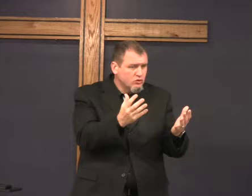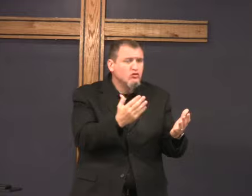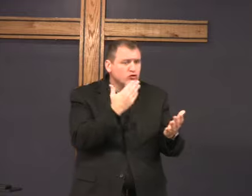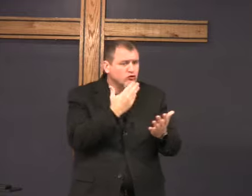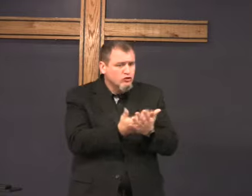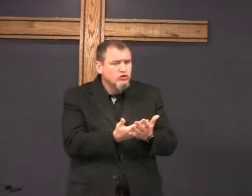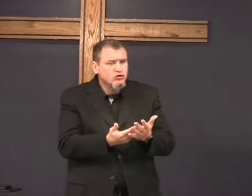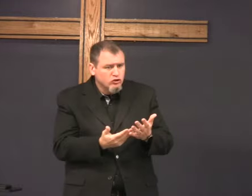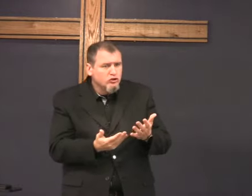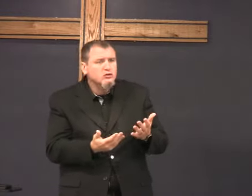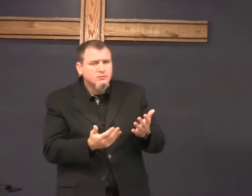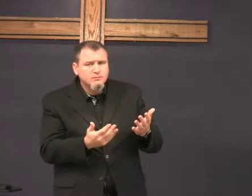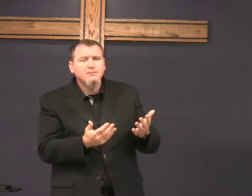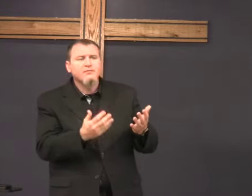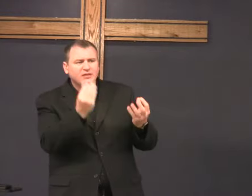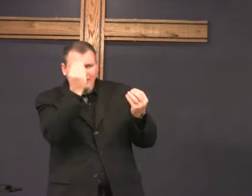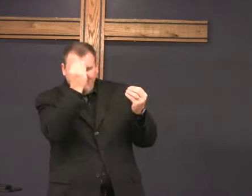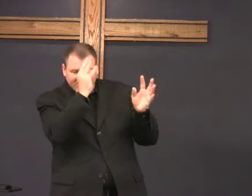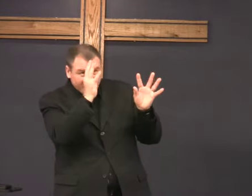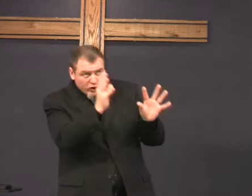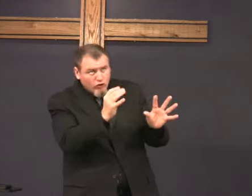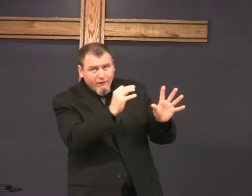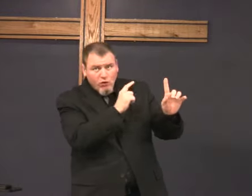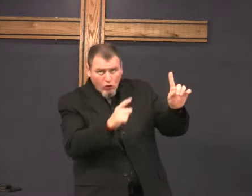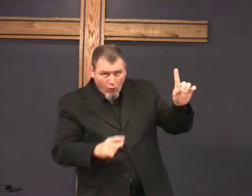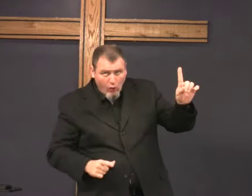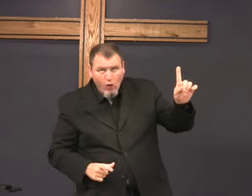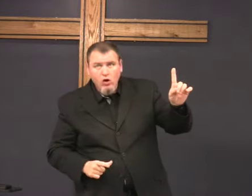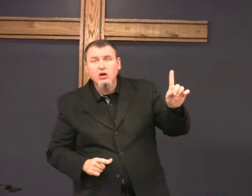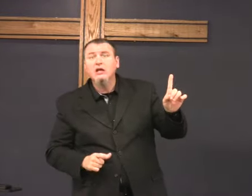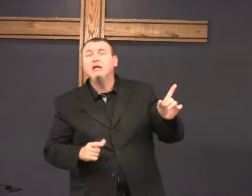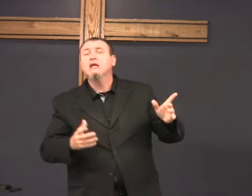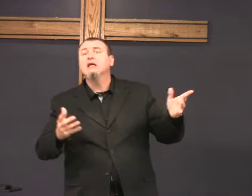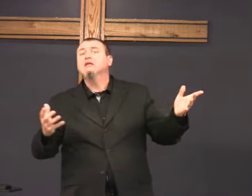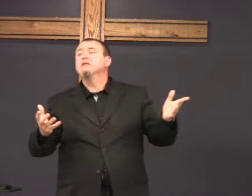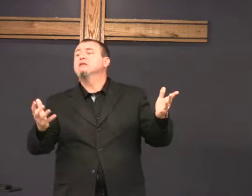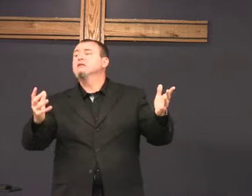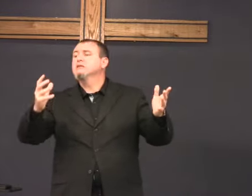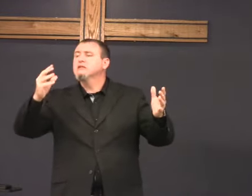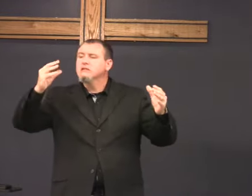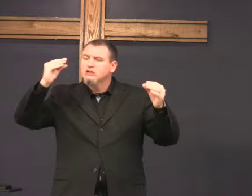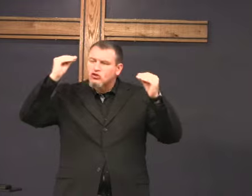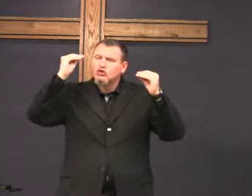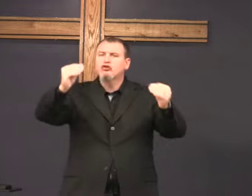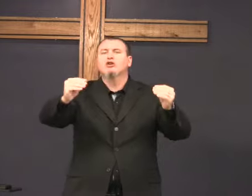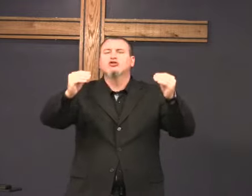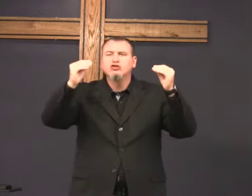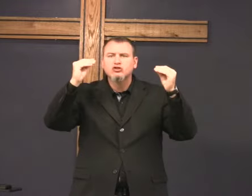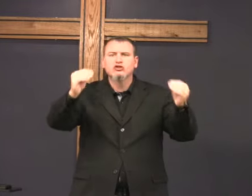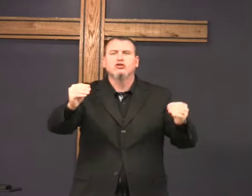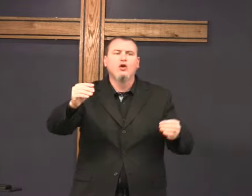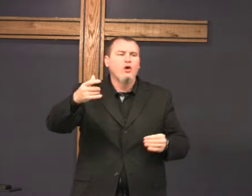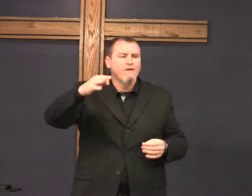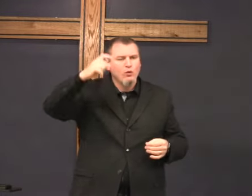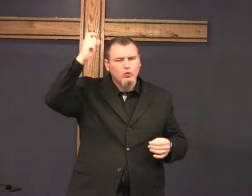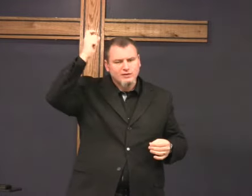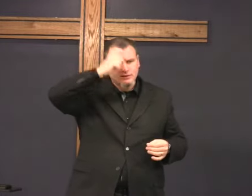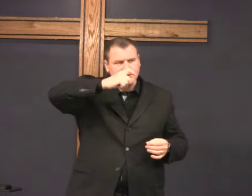Obedience. That's good. Fear of the Lord is the instruction of